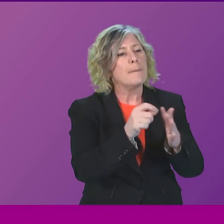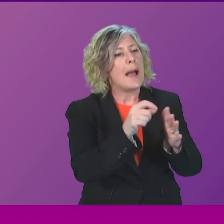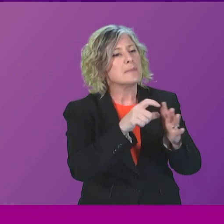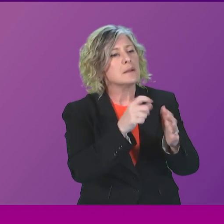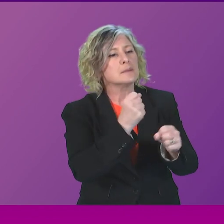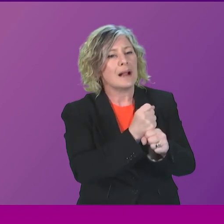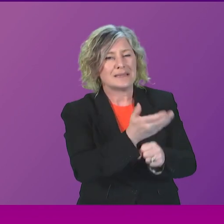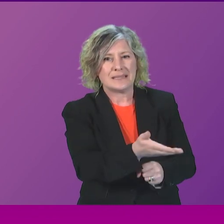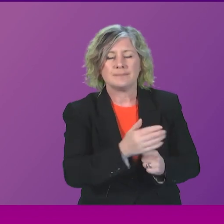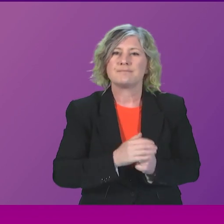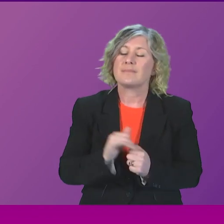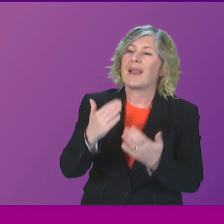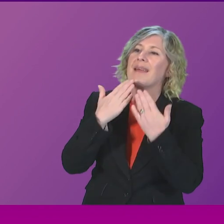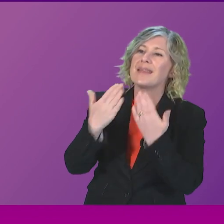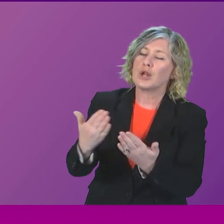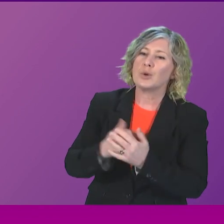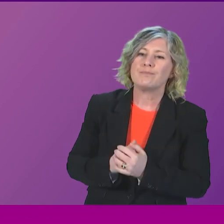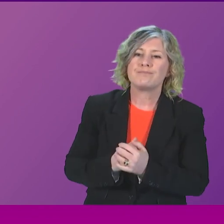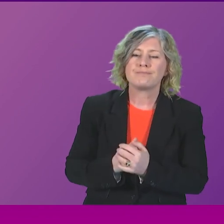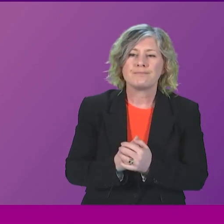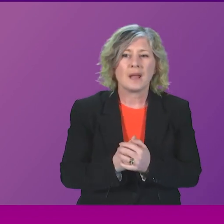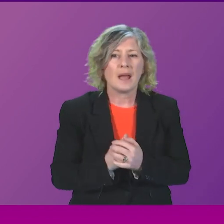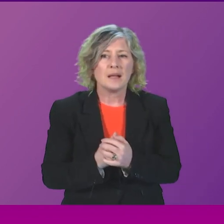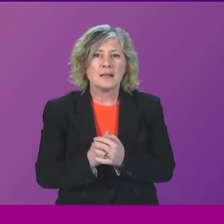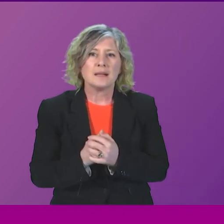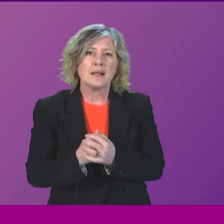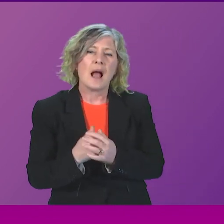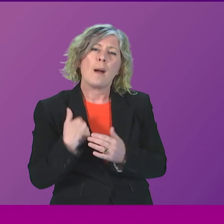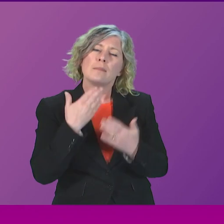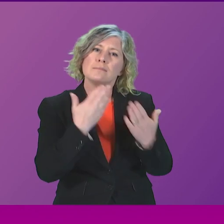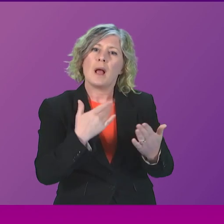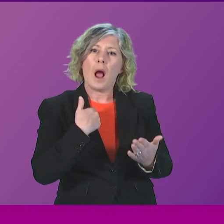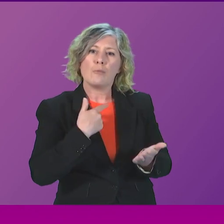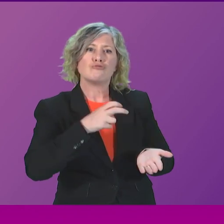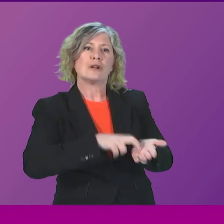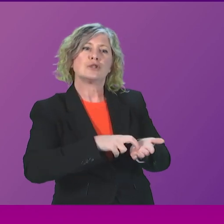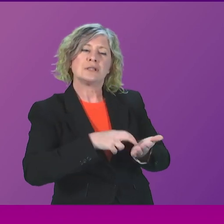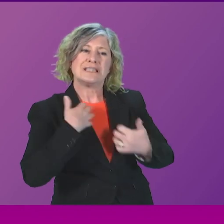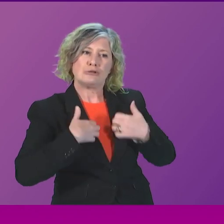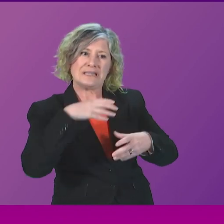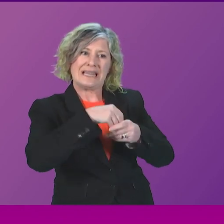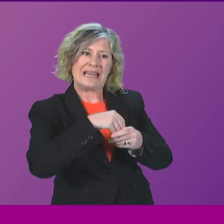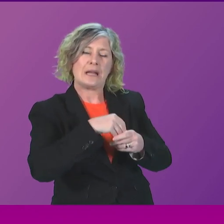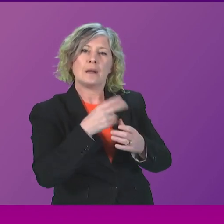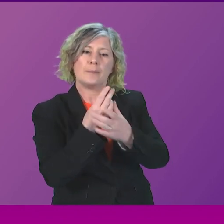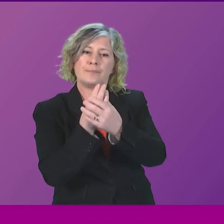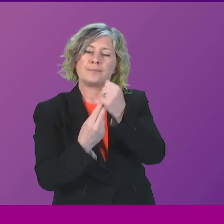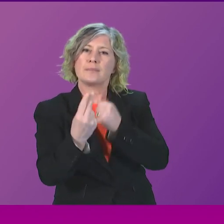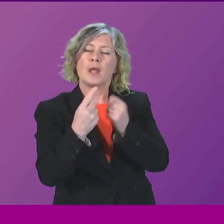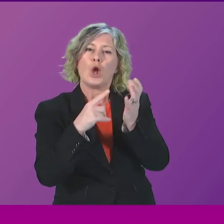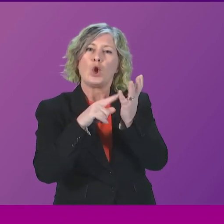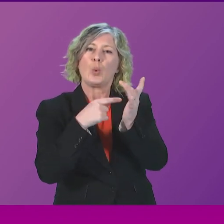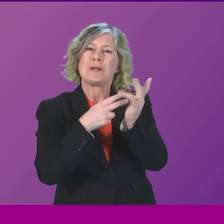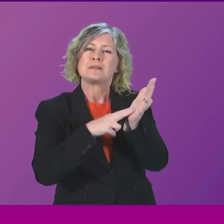Thank you, presiding officer, and I draw members' attention to my register of interest as a member of Unison Scotland. Unison are outside